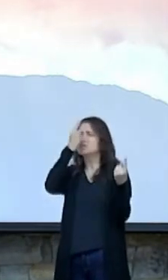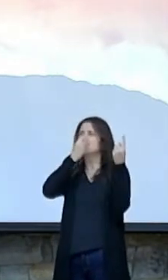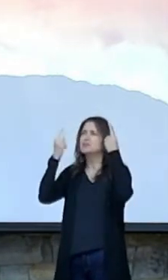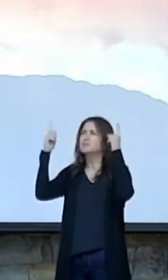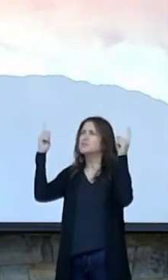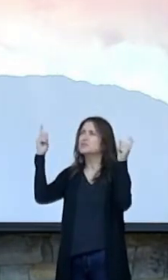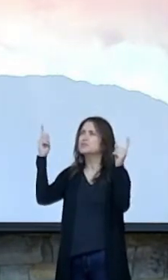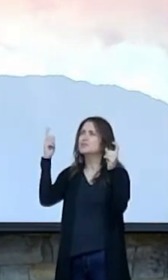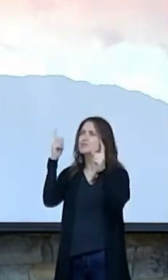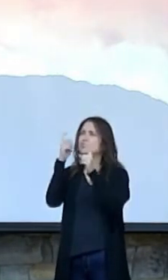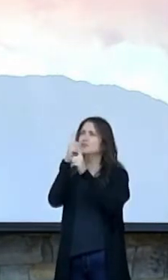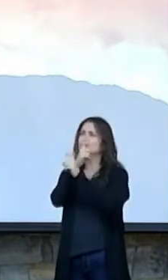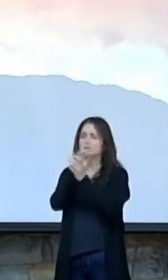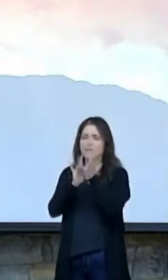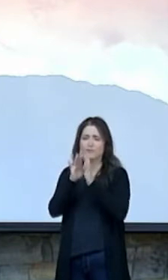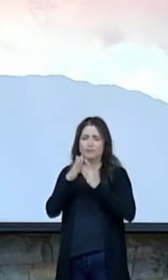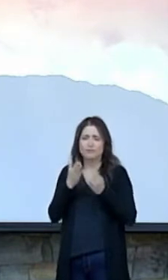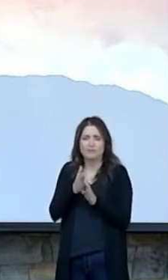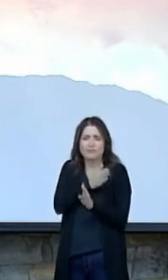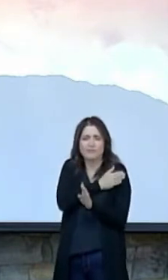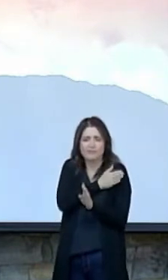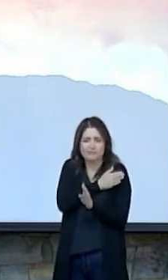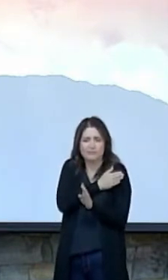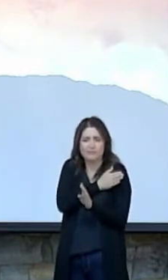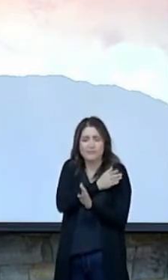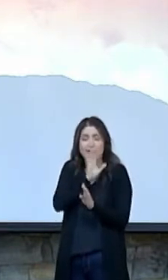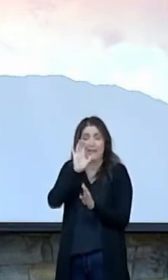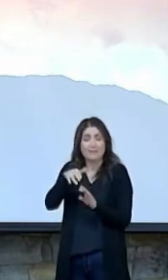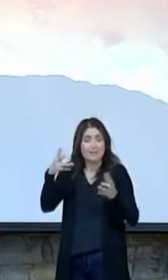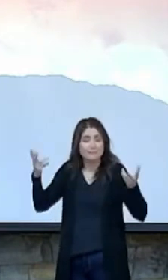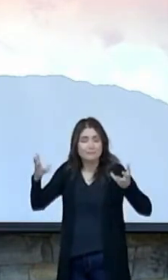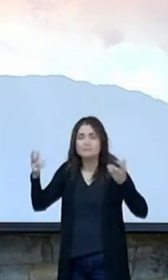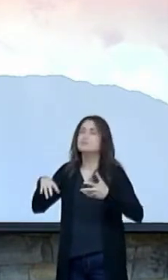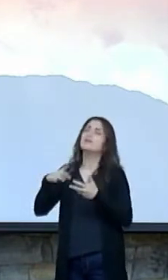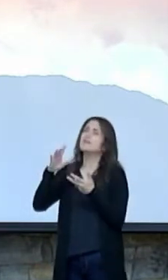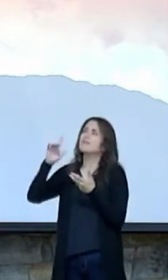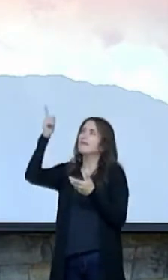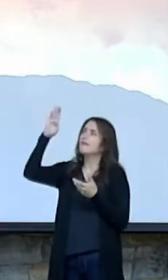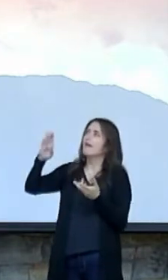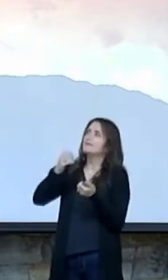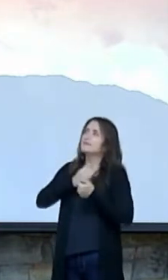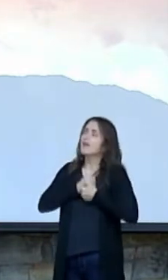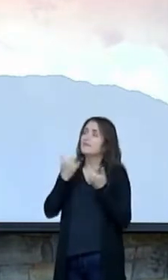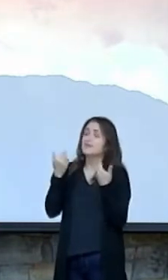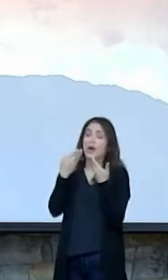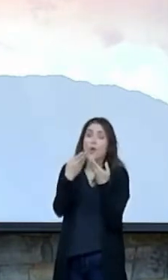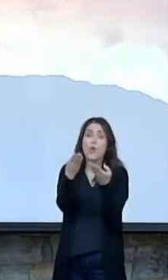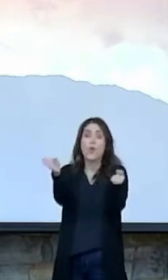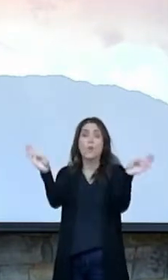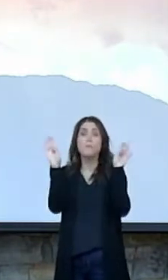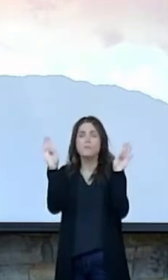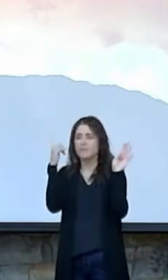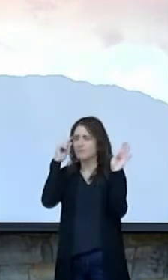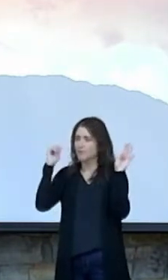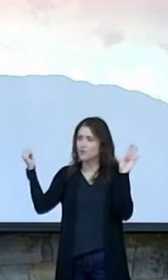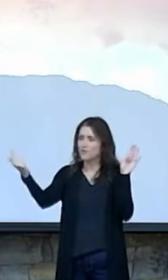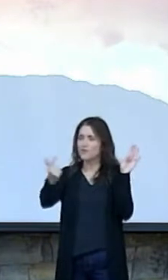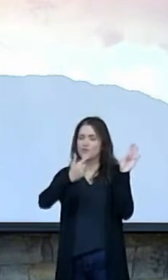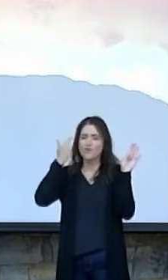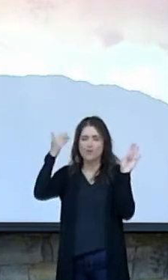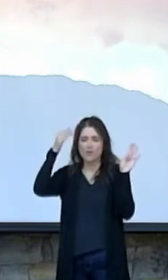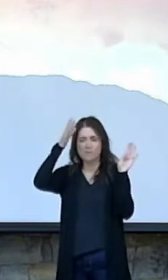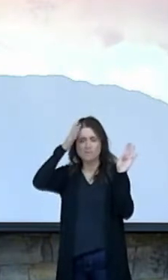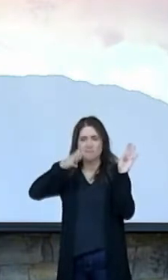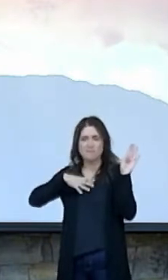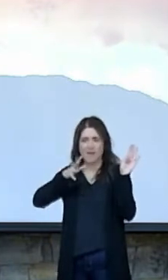of Scripture. And that mystery was nothing more that God's love was now open to all mankind. It went beyond